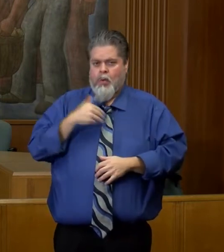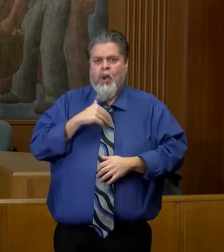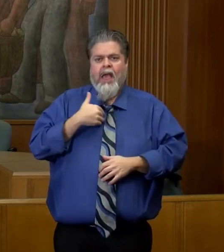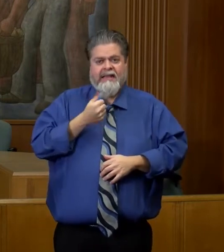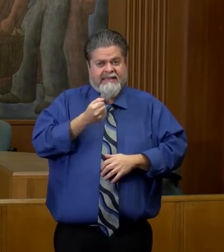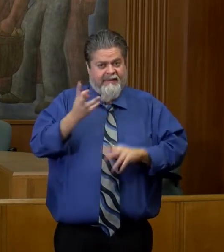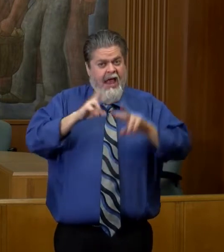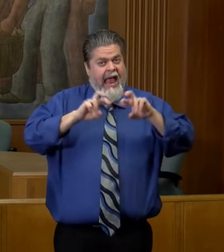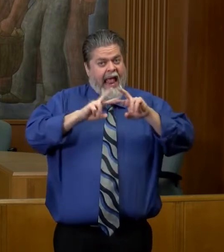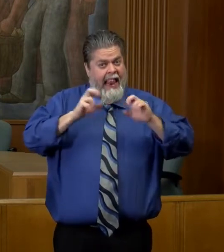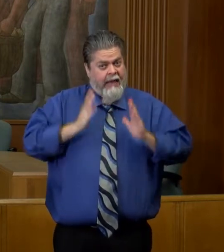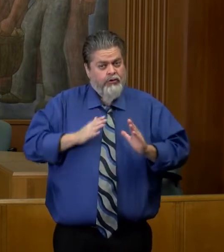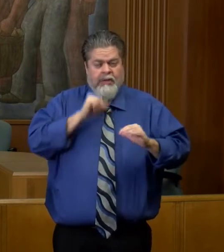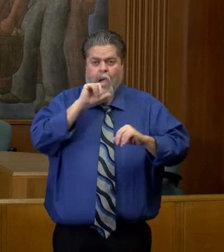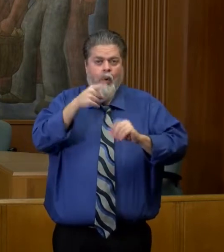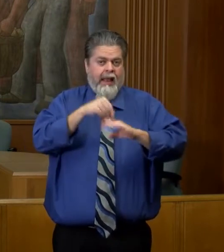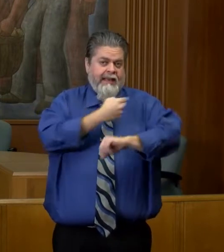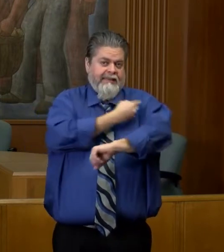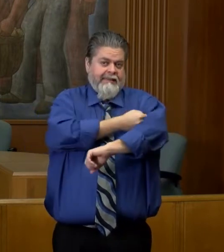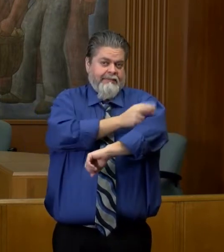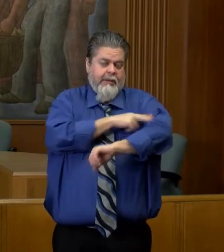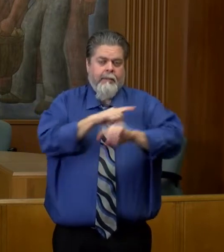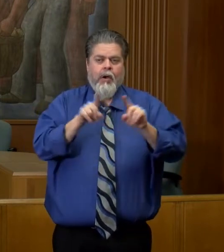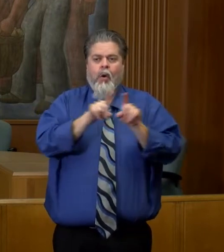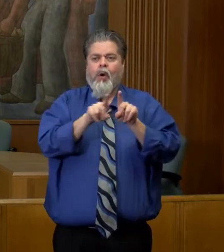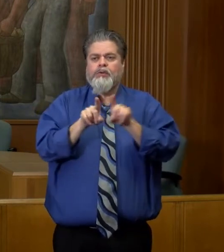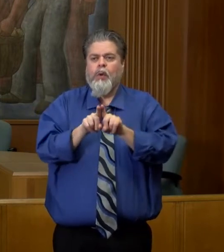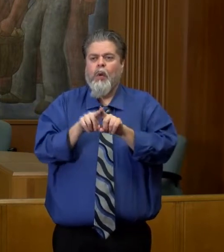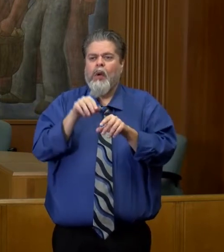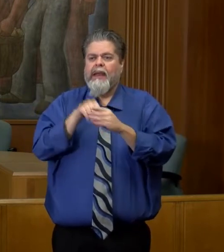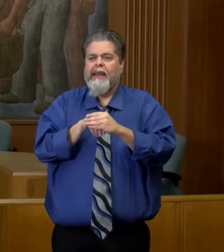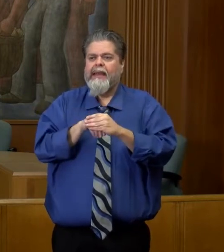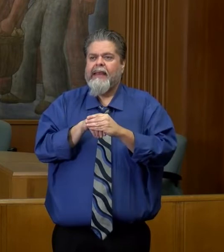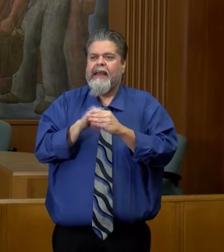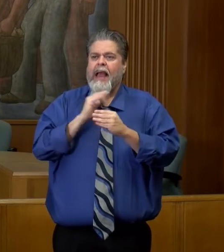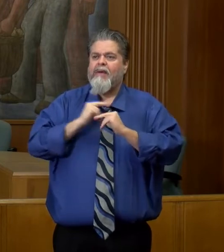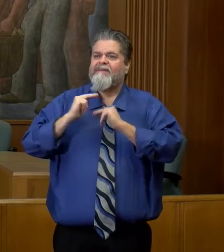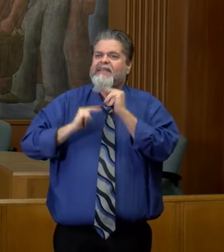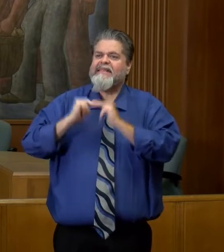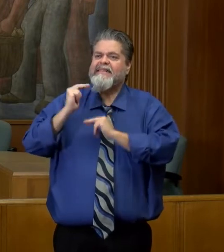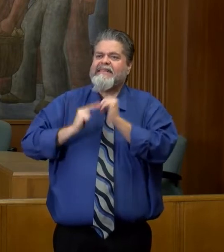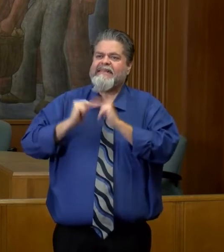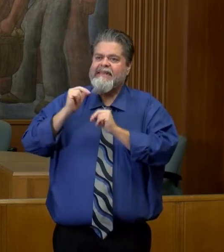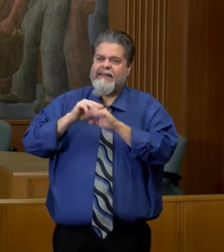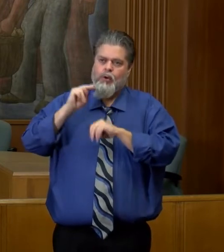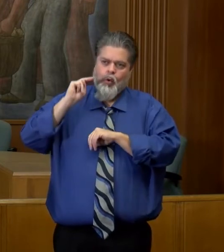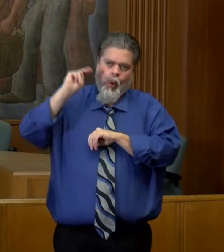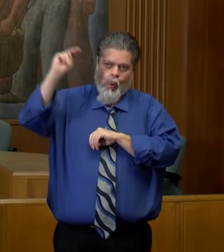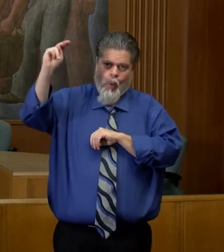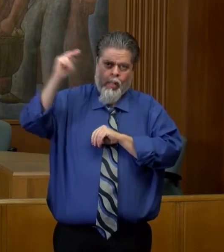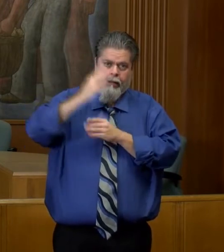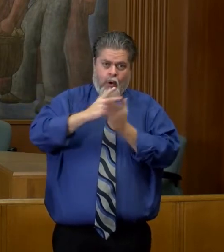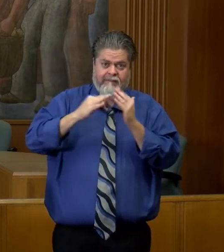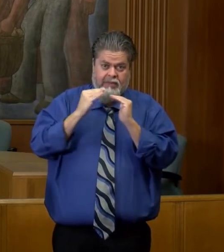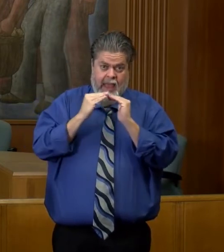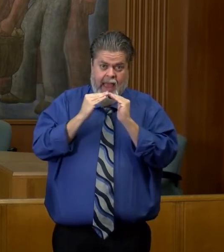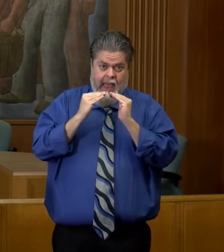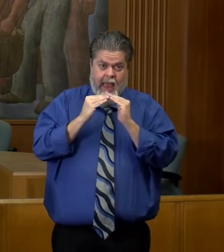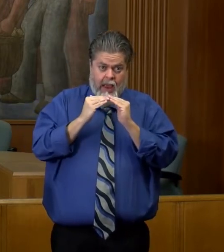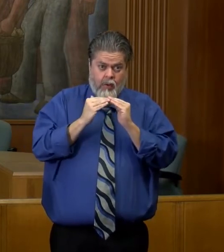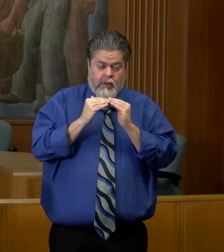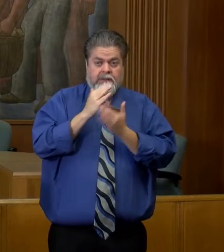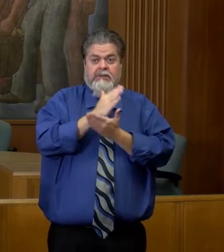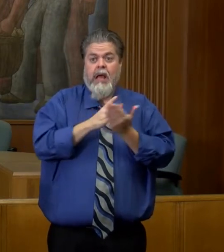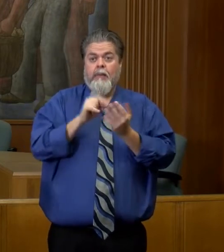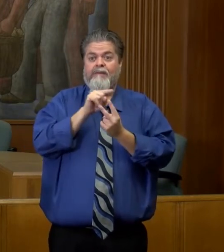Sanford, not only in the hospital, but in our facilities on the north side of town. And a